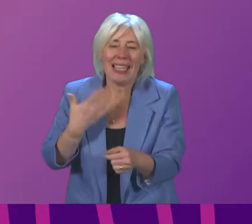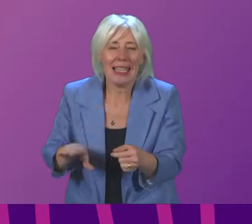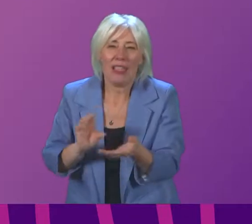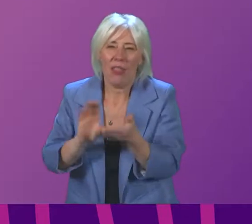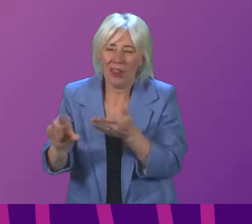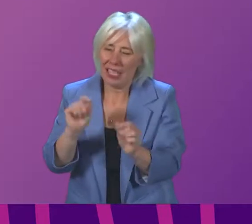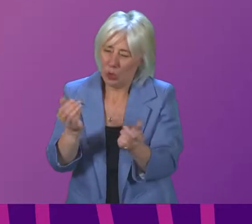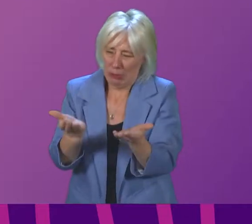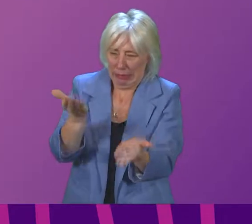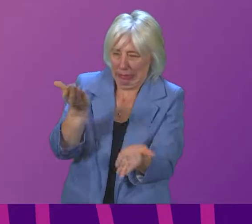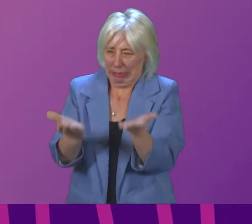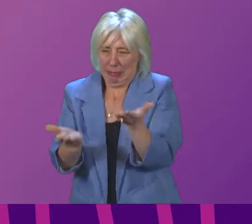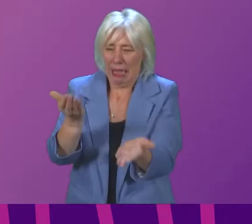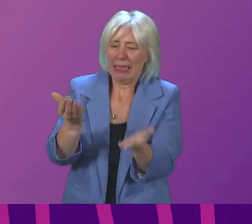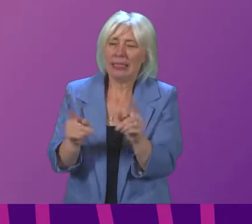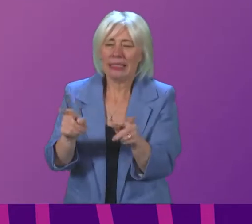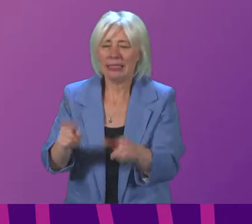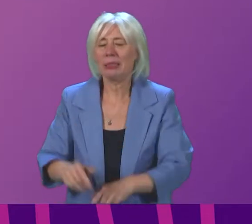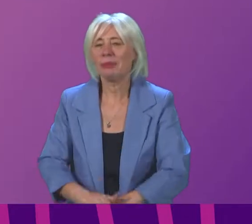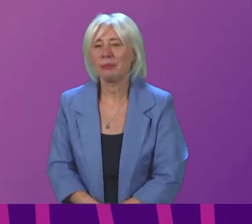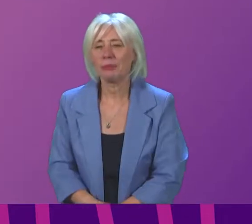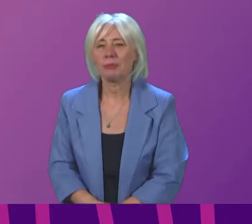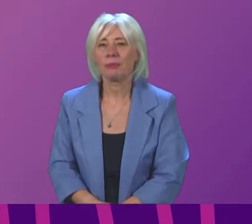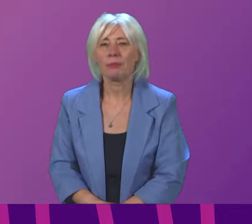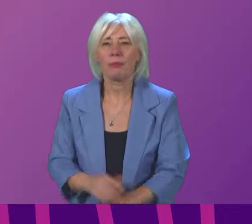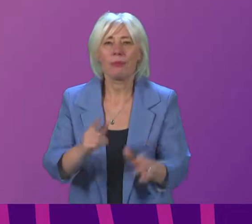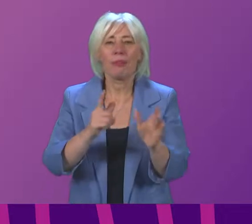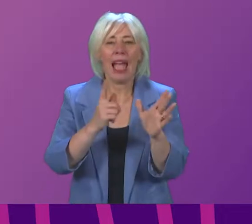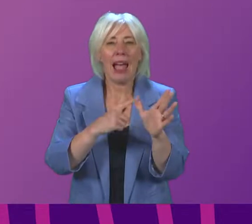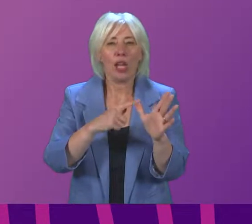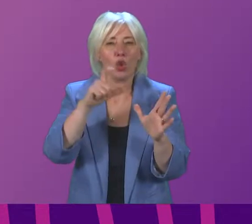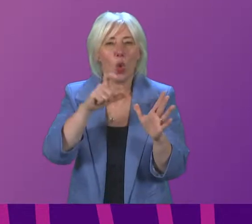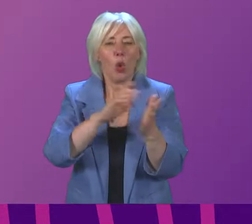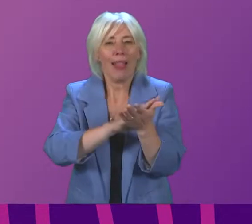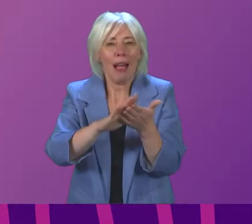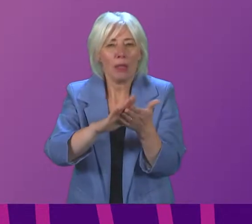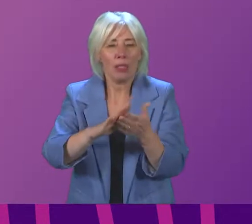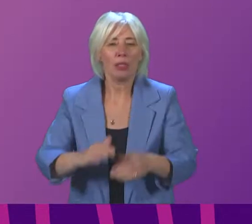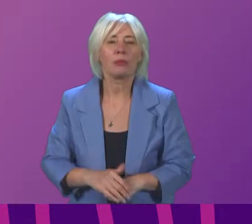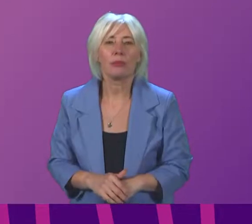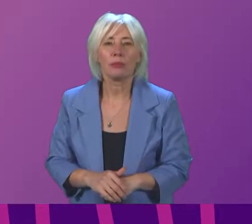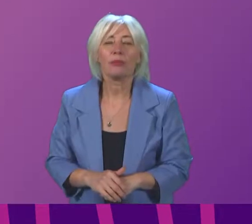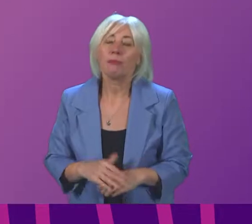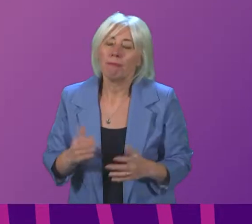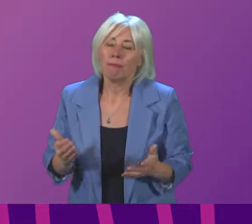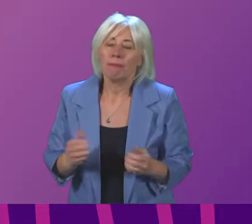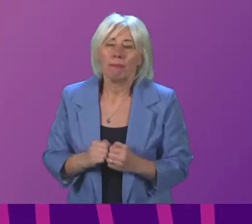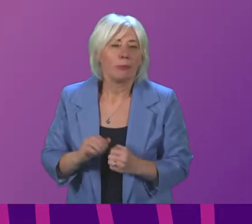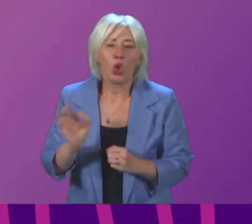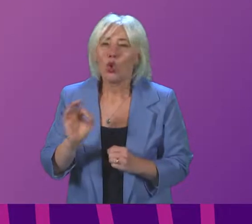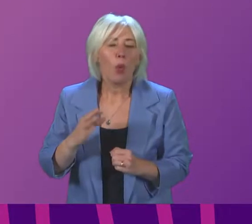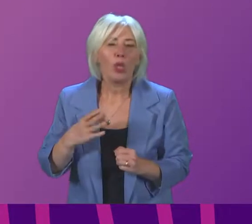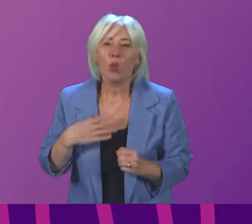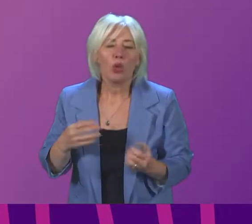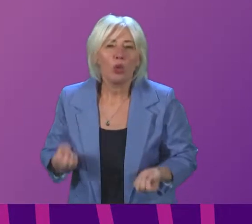to be a fine balance that we need to try to strike. Alex Cole-Hamilton. Thank you very much, Presiding Officer. Nobody wants to surrender the